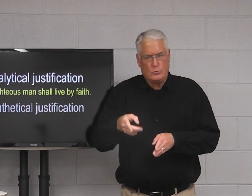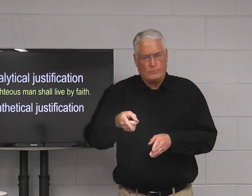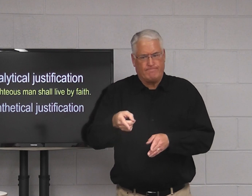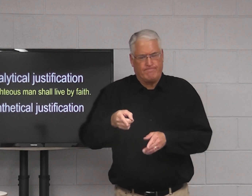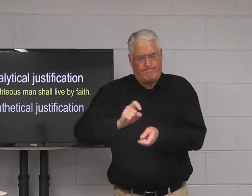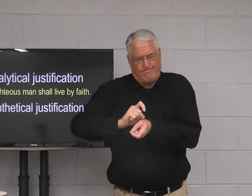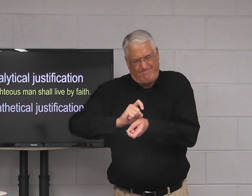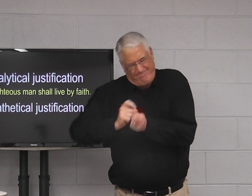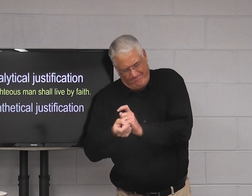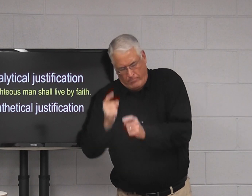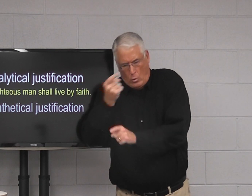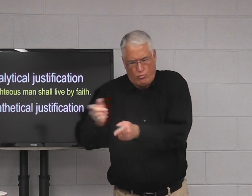The person,